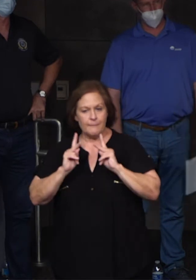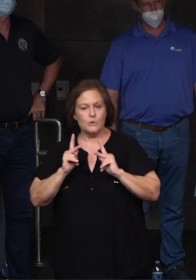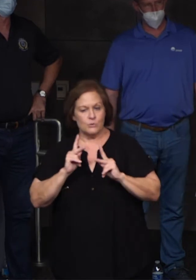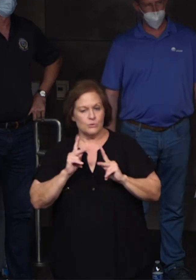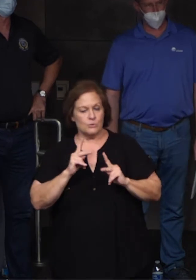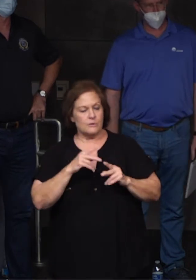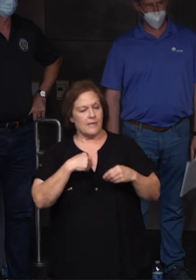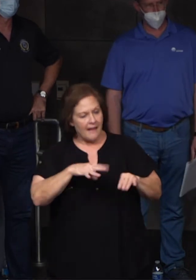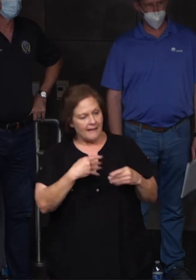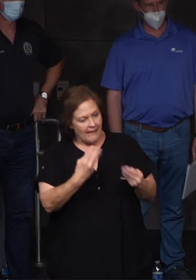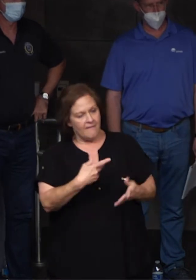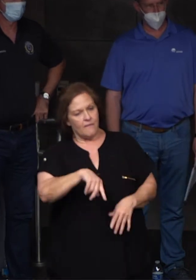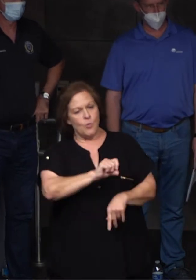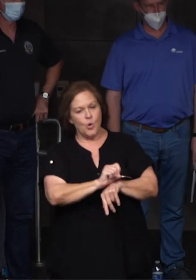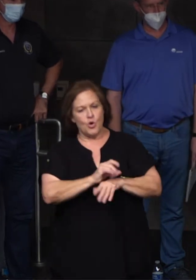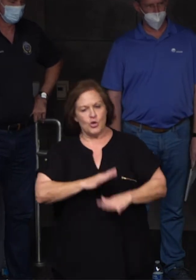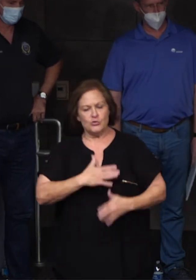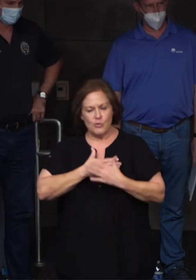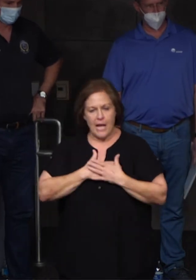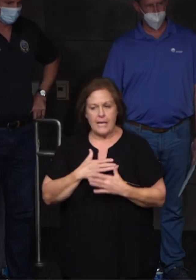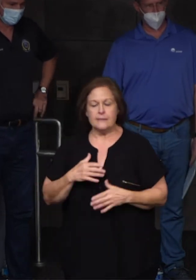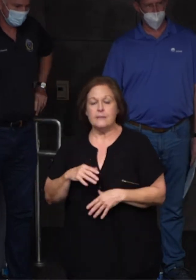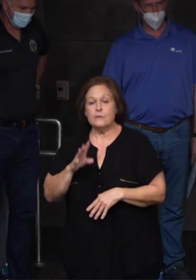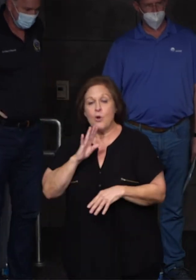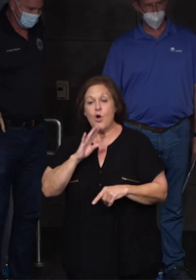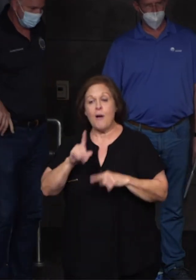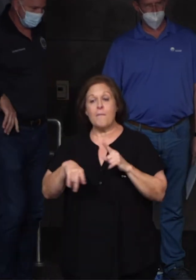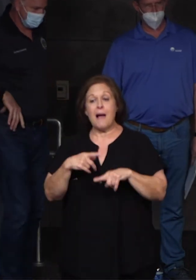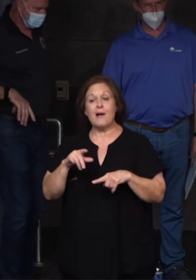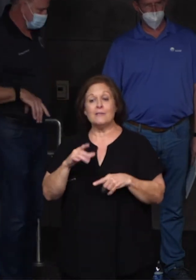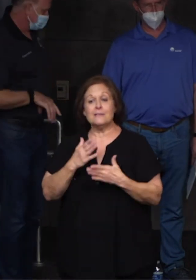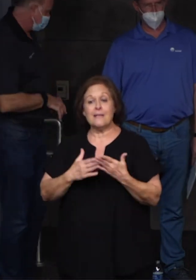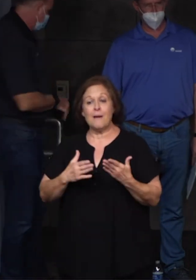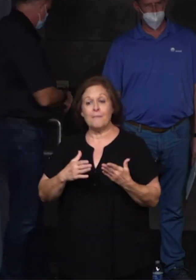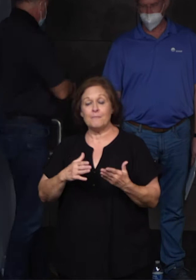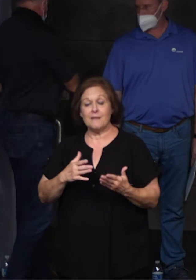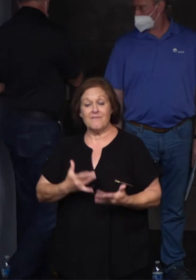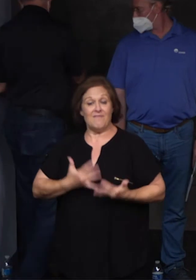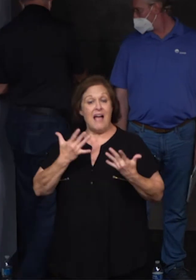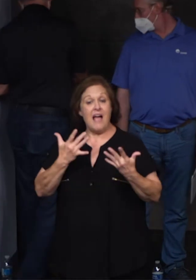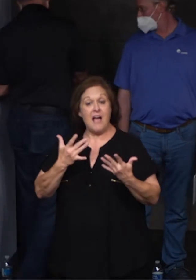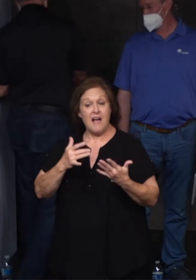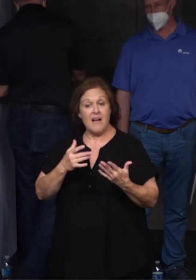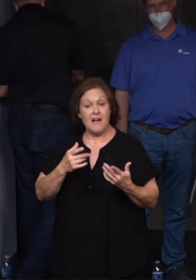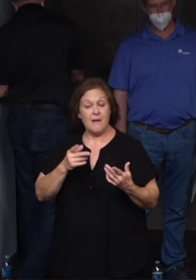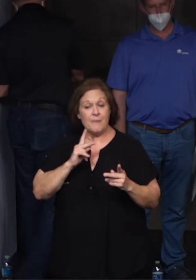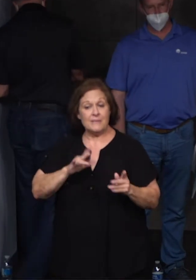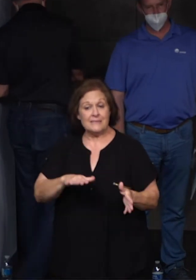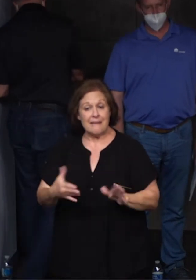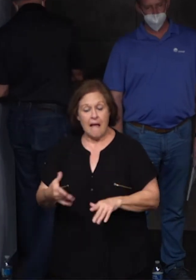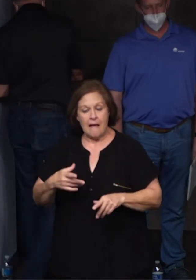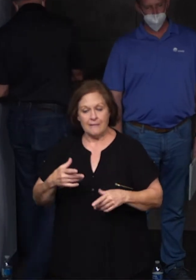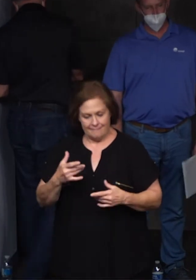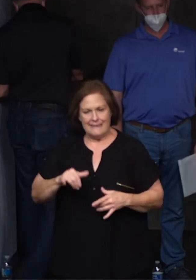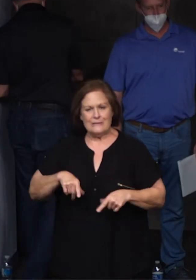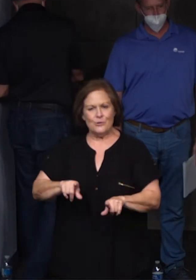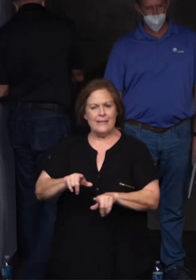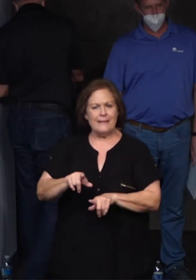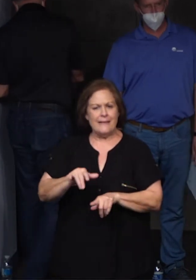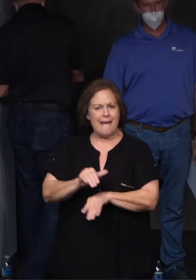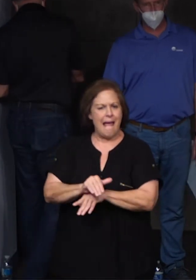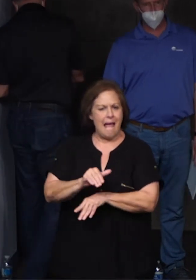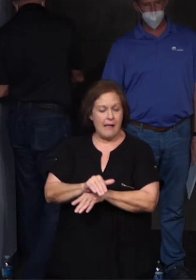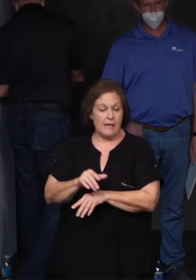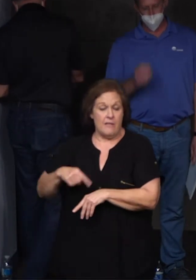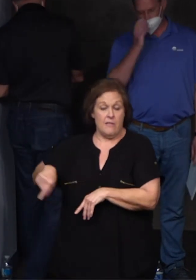Chief Bryan Adams will be here to talk about several tragic fires that they had to respond to last night in the middle of the night. Have to commend his